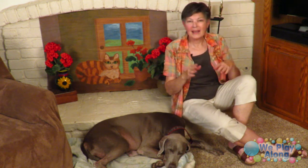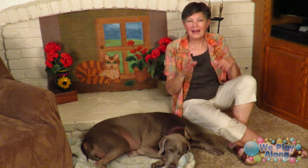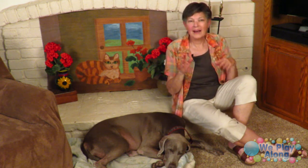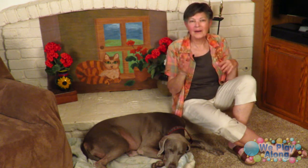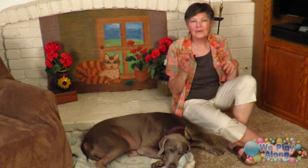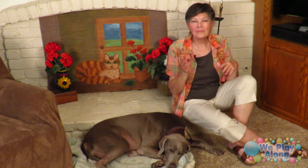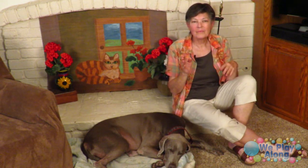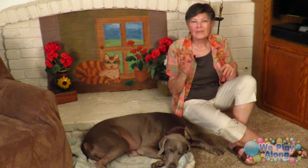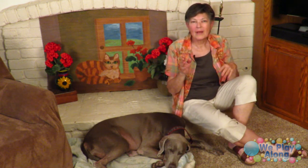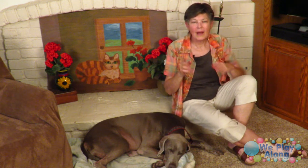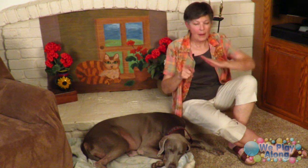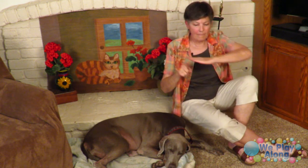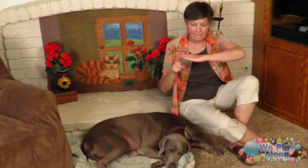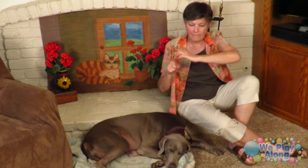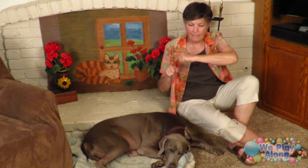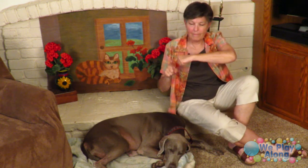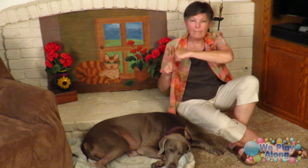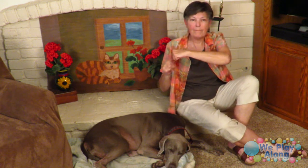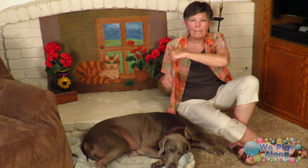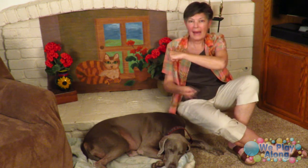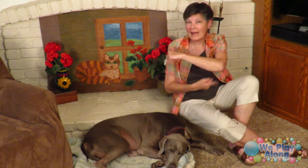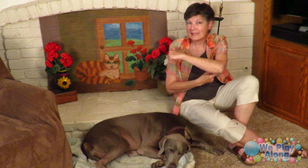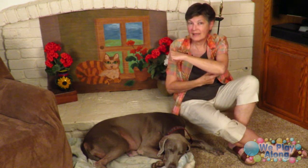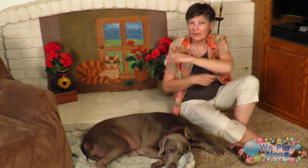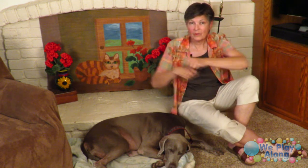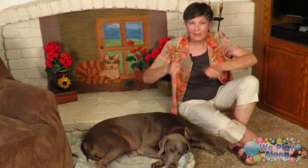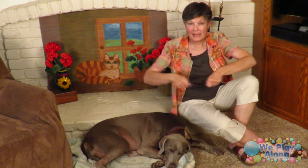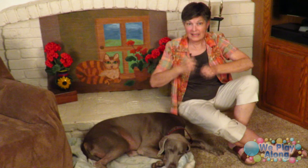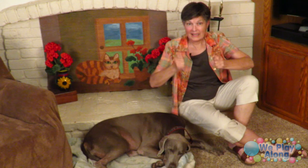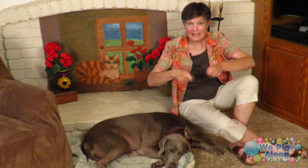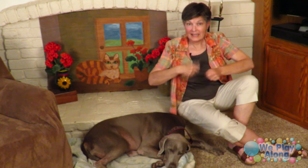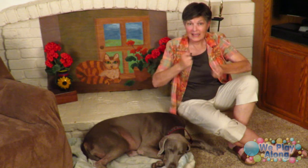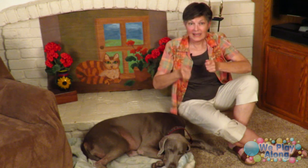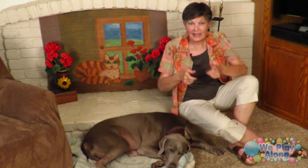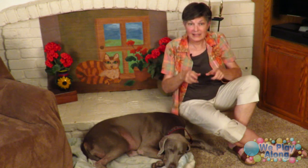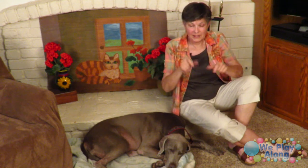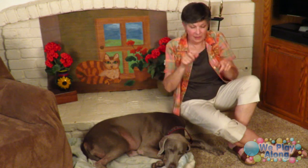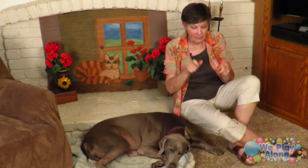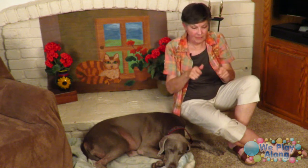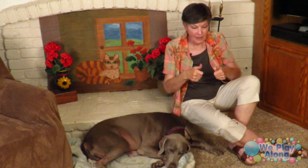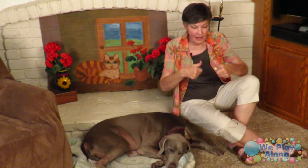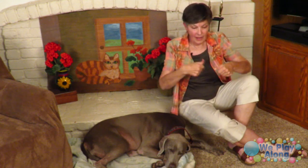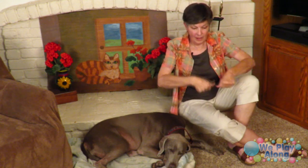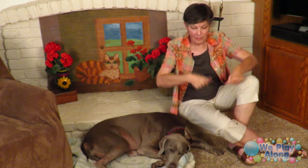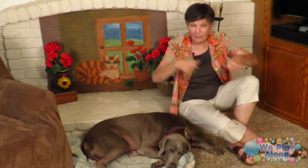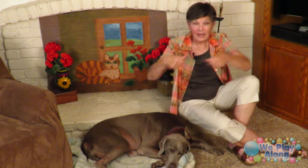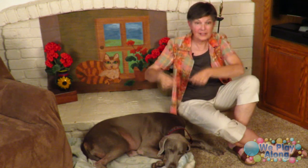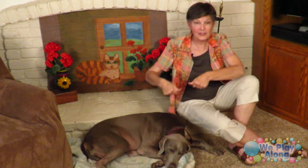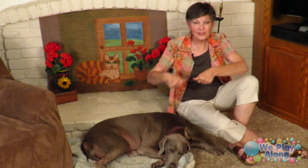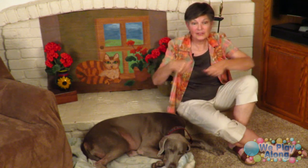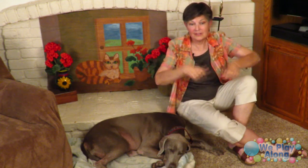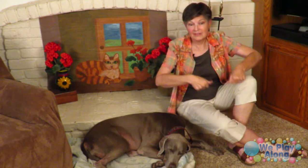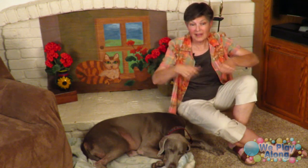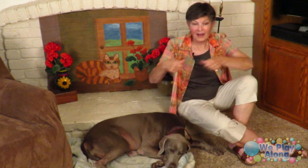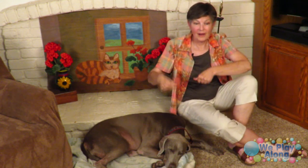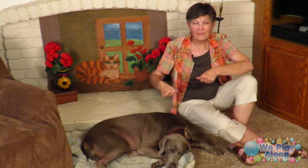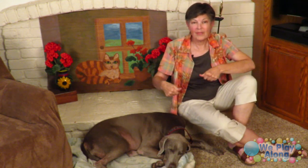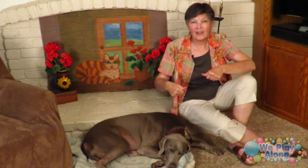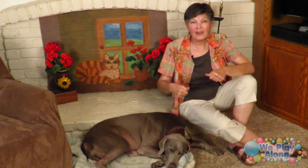a basket with my knitting in it and some puzzles up up there